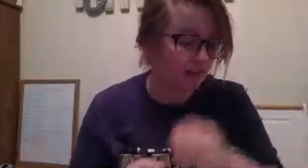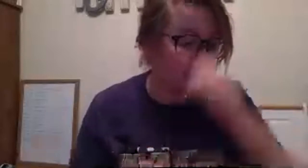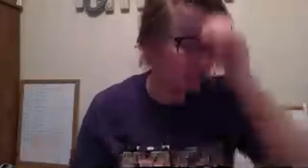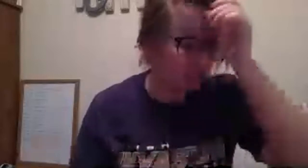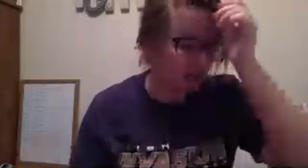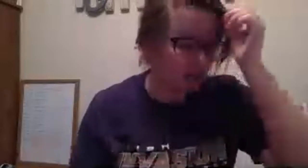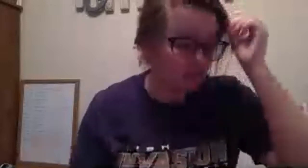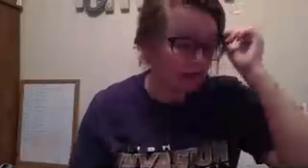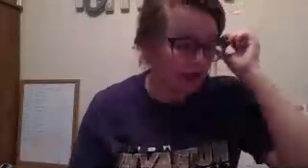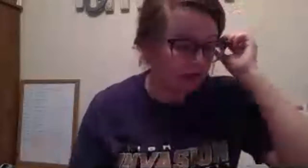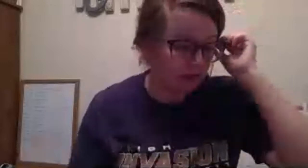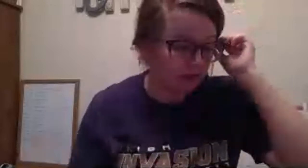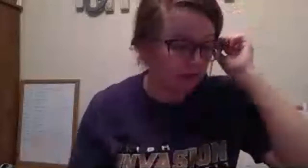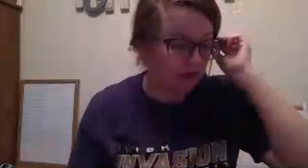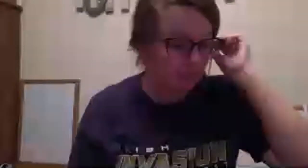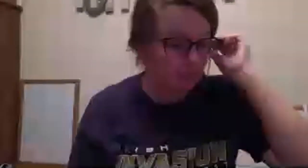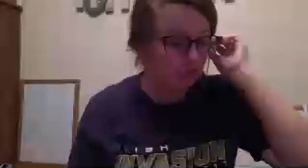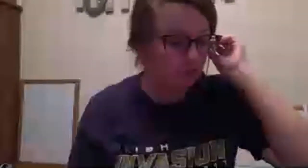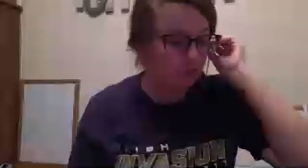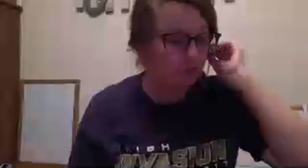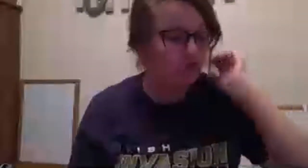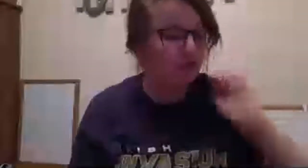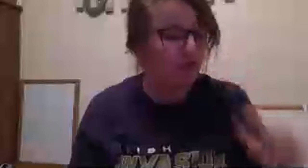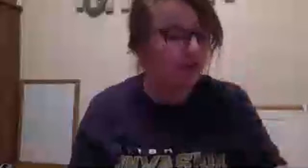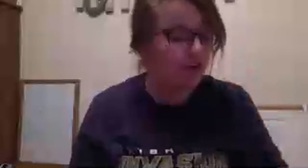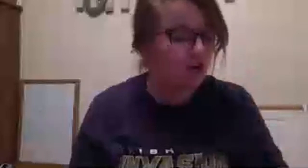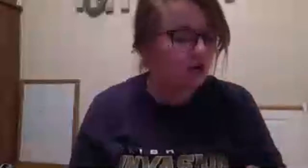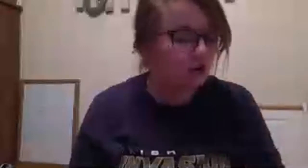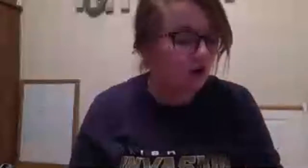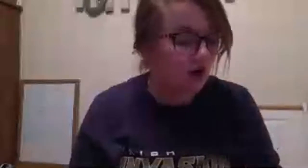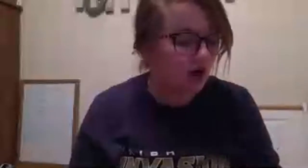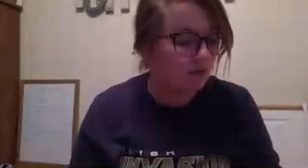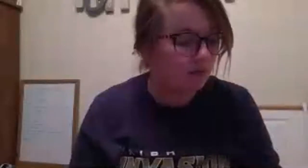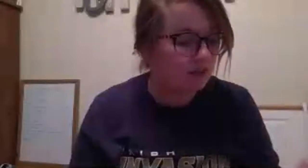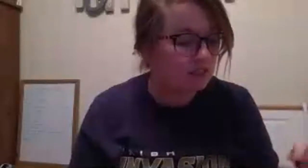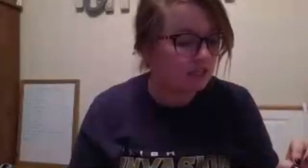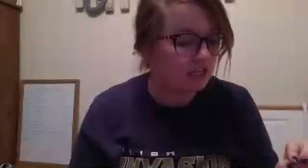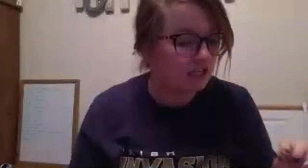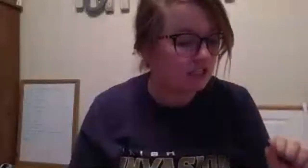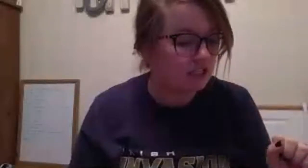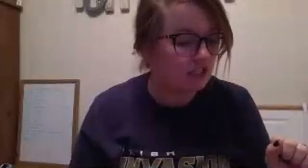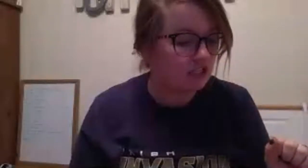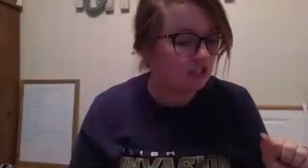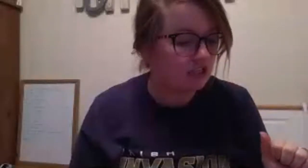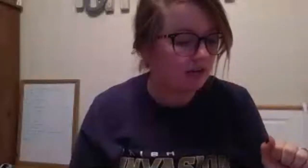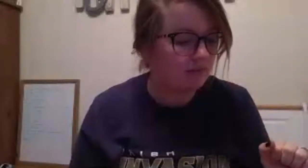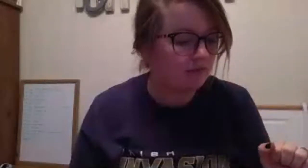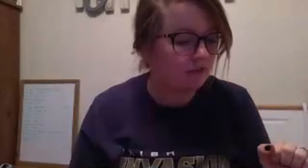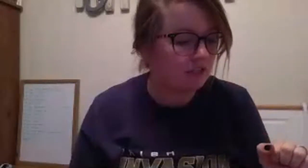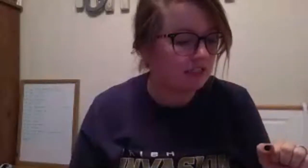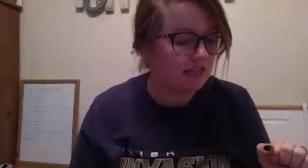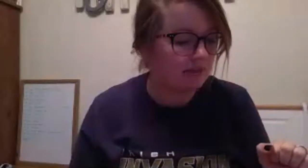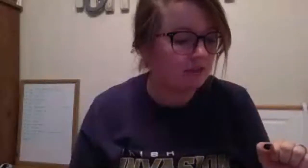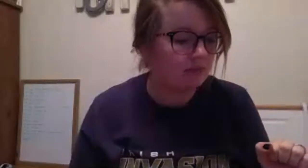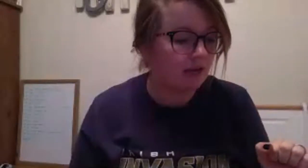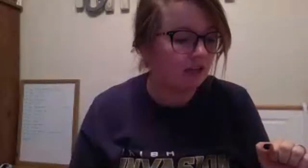nourished and brought up in my household who let their lord be treated um with such shameful contempt by a low